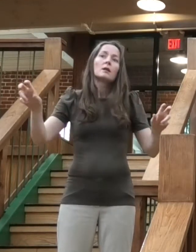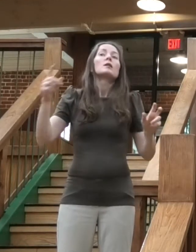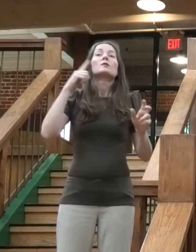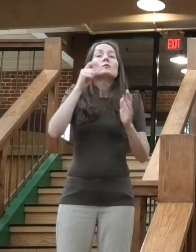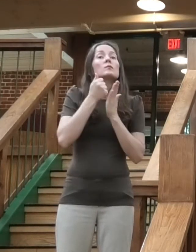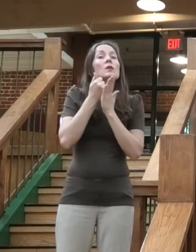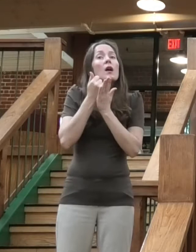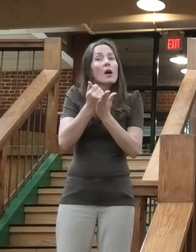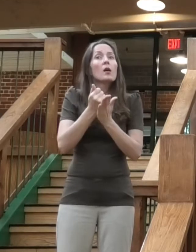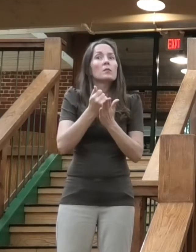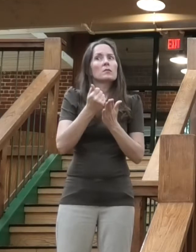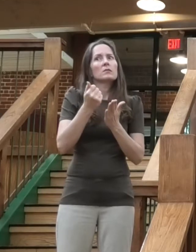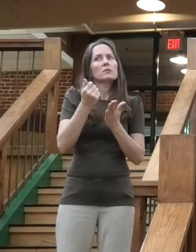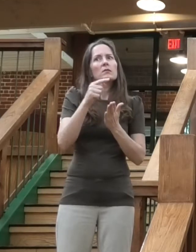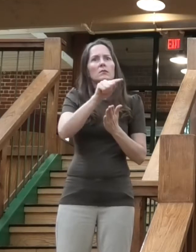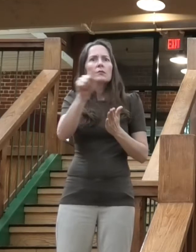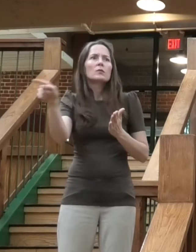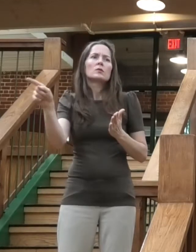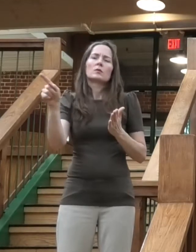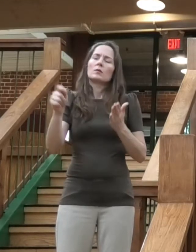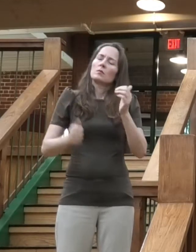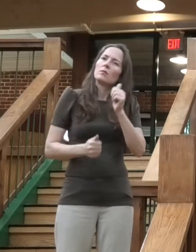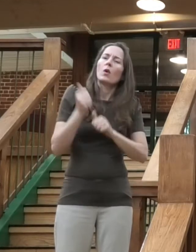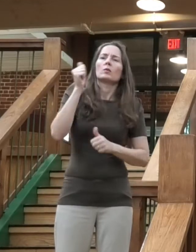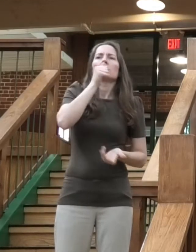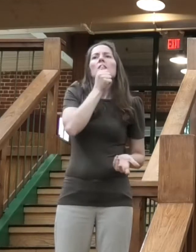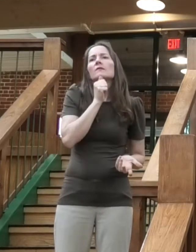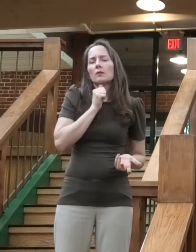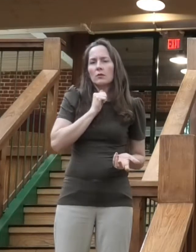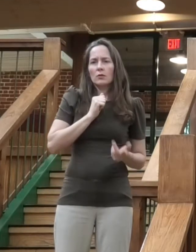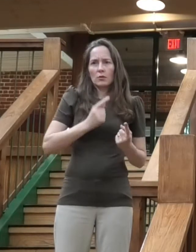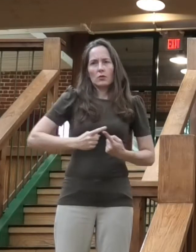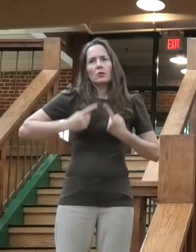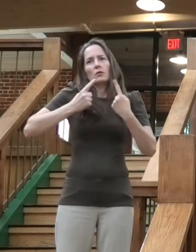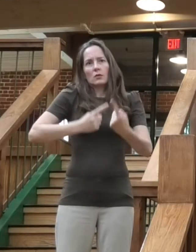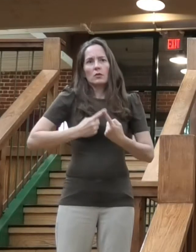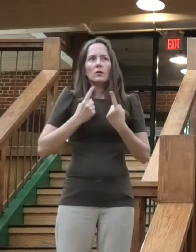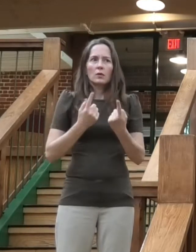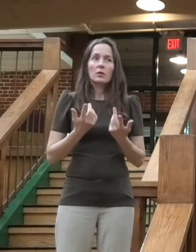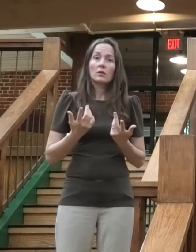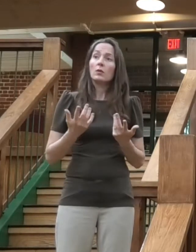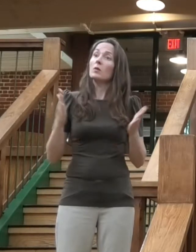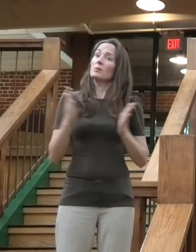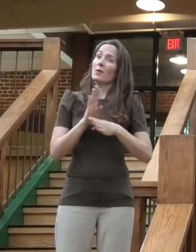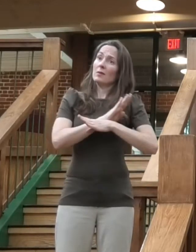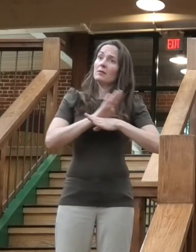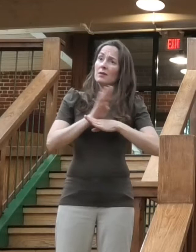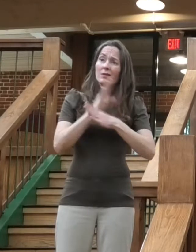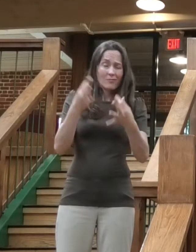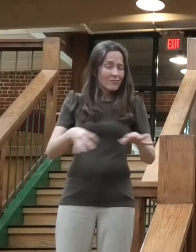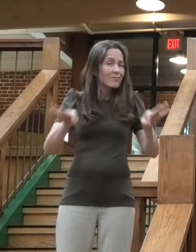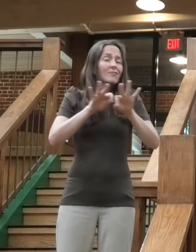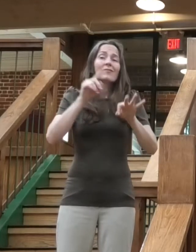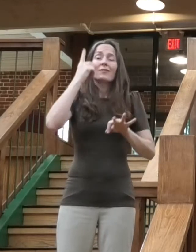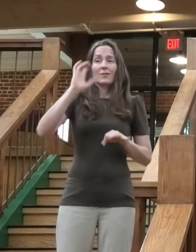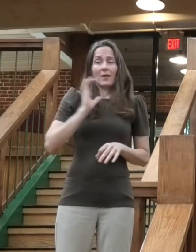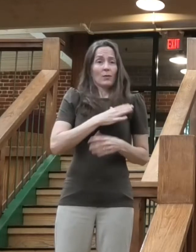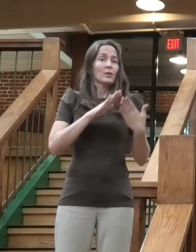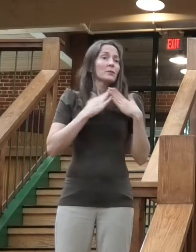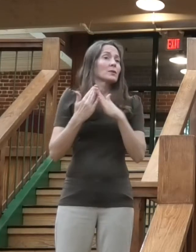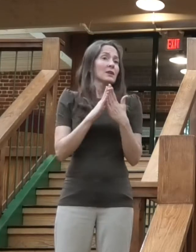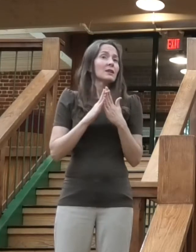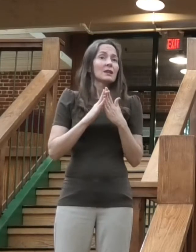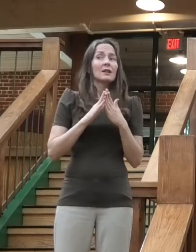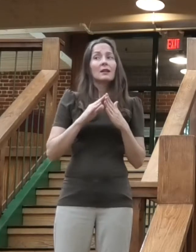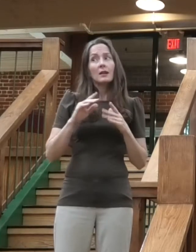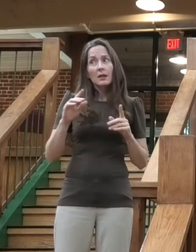Small businesses are foundational to our community, and these industries have been some of the